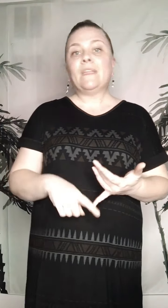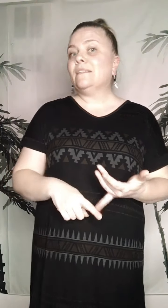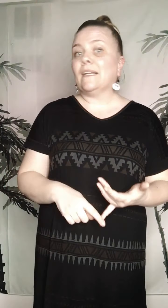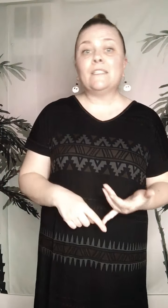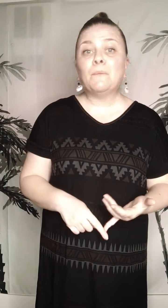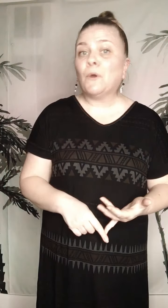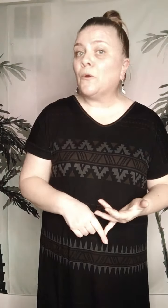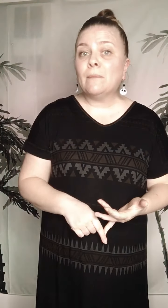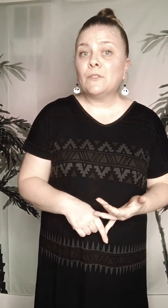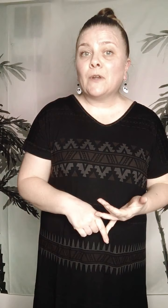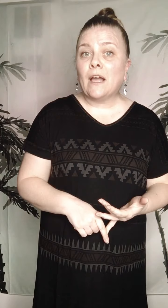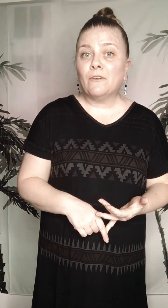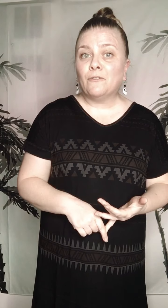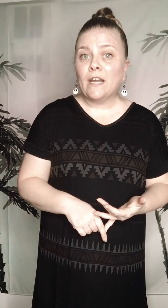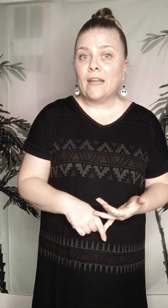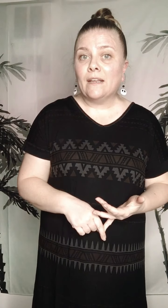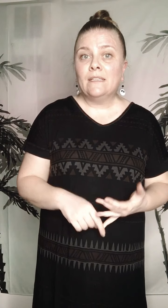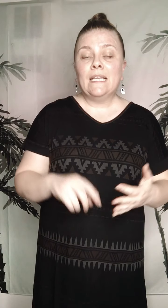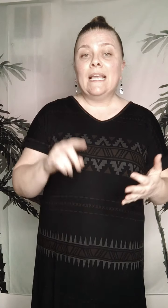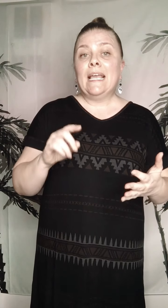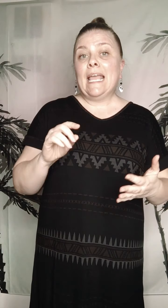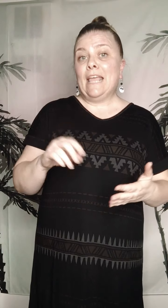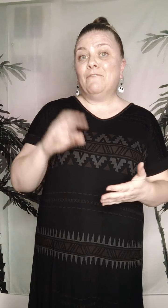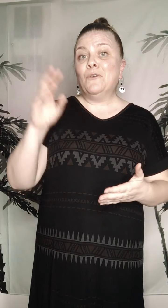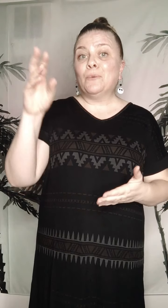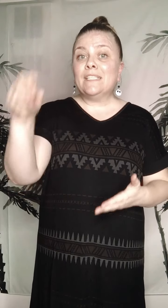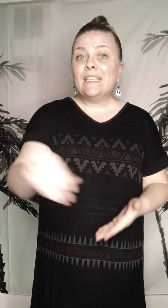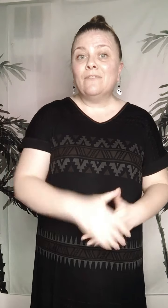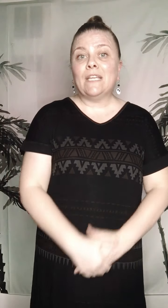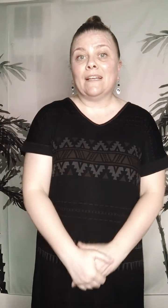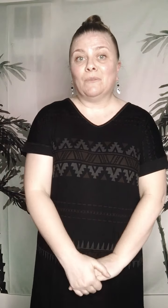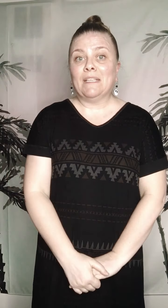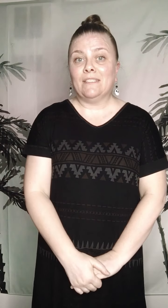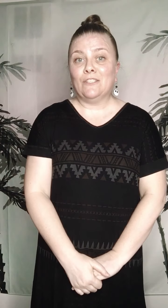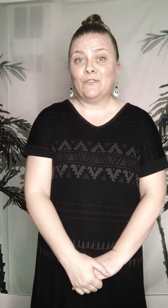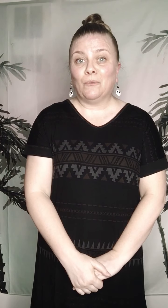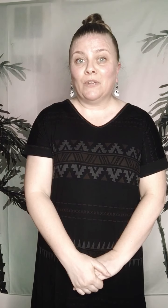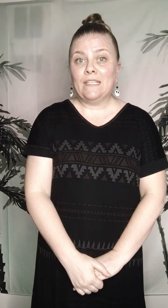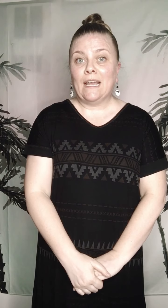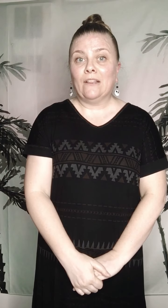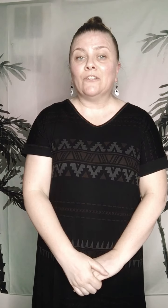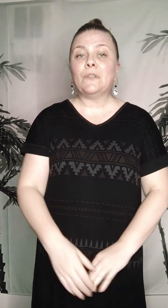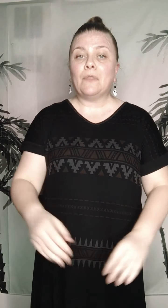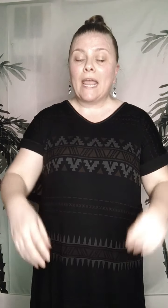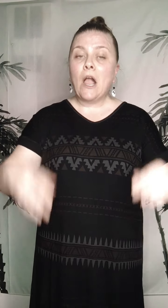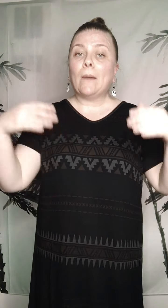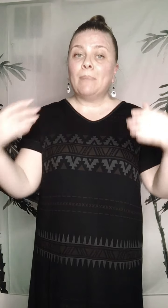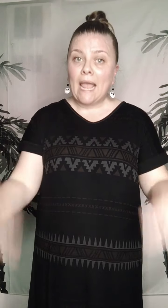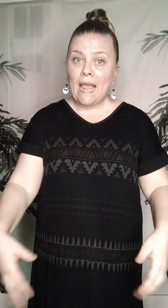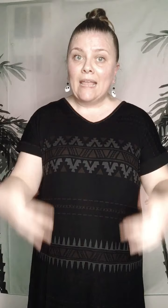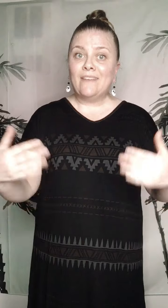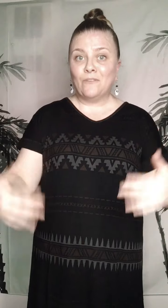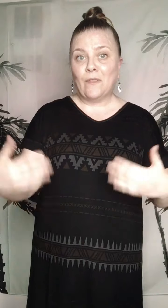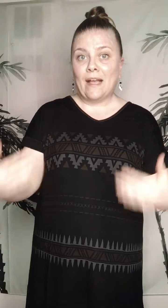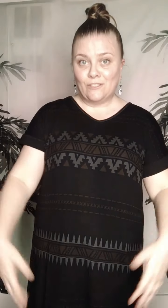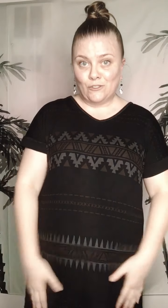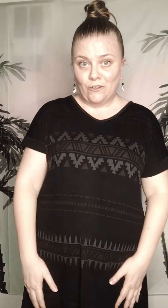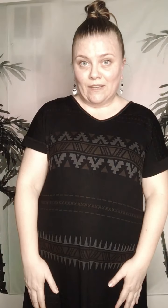Texting programs are not for free. If you receive text messages from retailers, they are paying for that service.